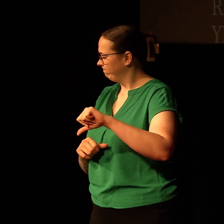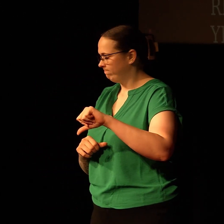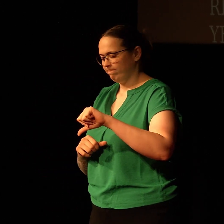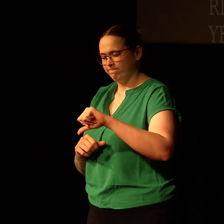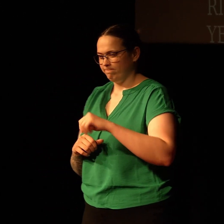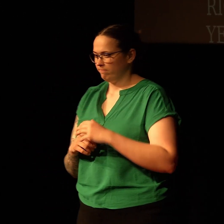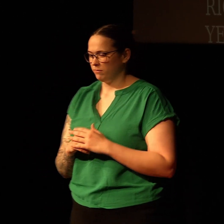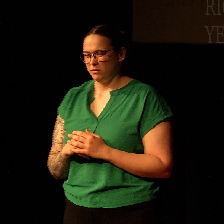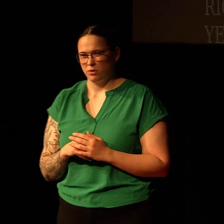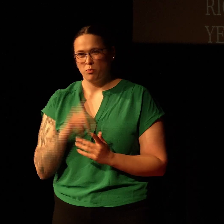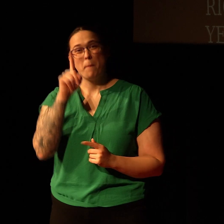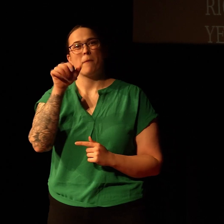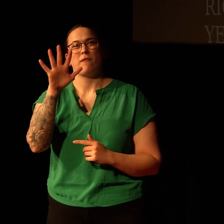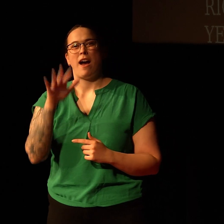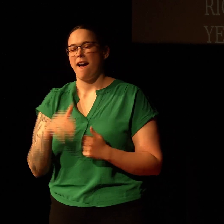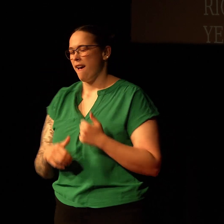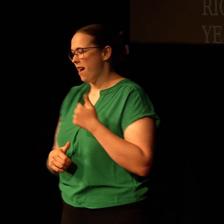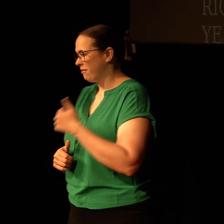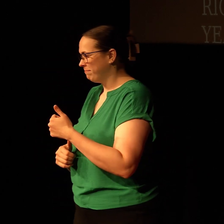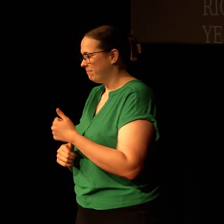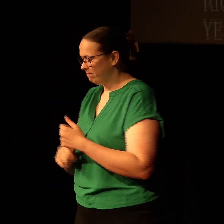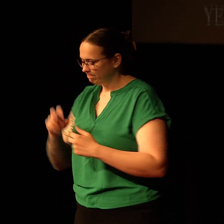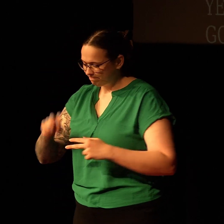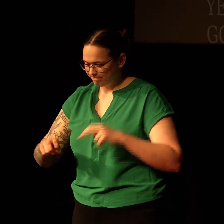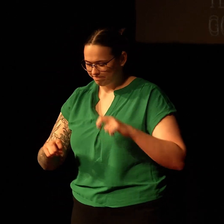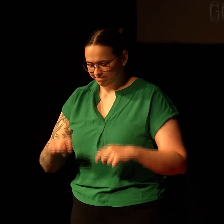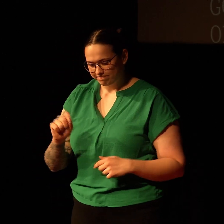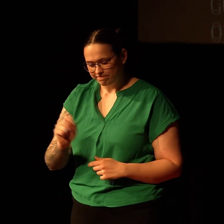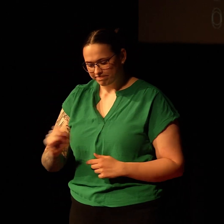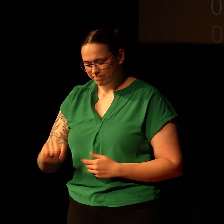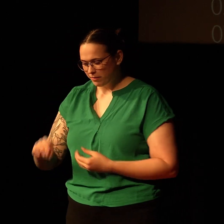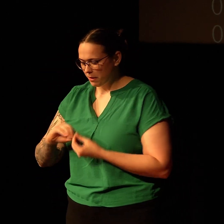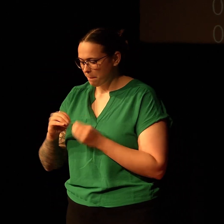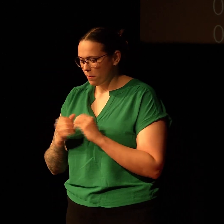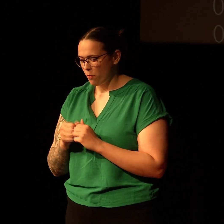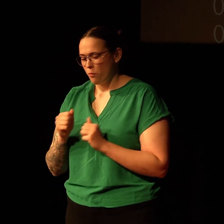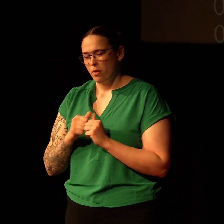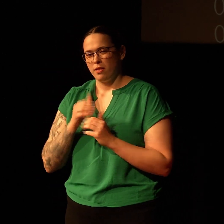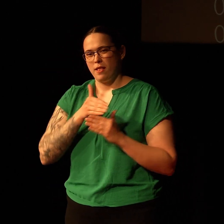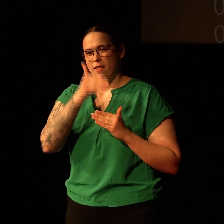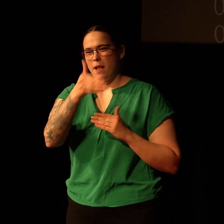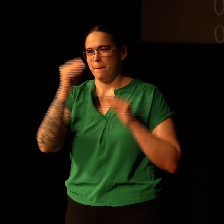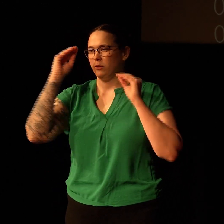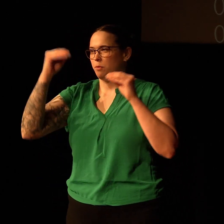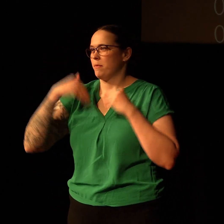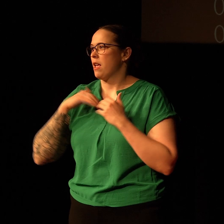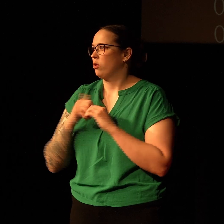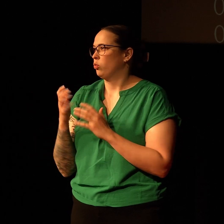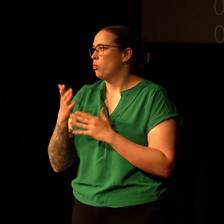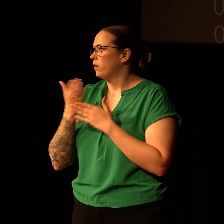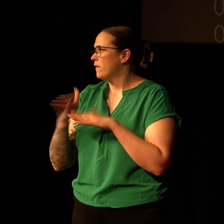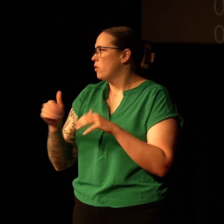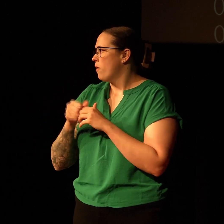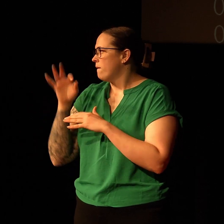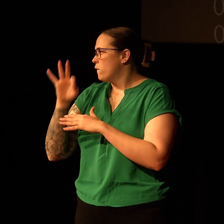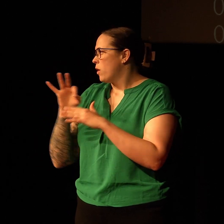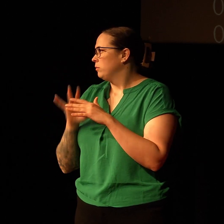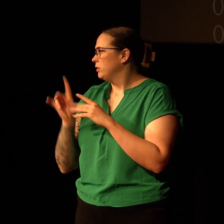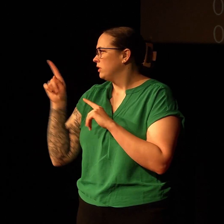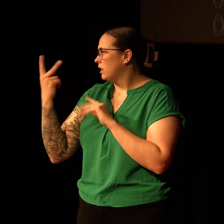Try again, 1.5. Yep, you got it. So this is how my neighborhood taught me how to divide with fractions in